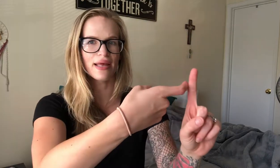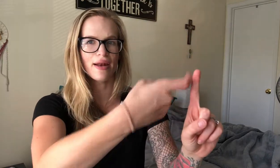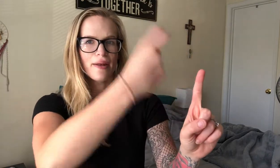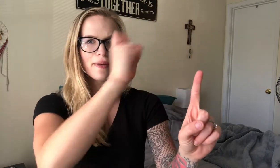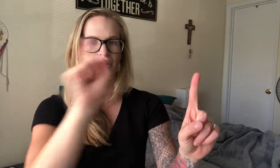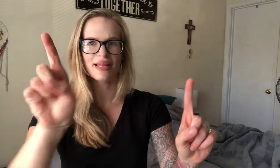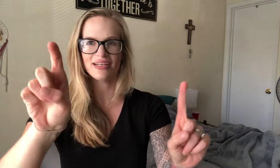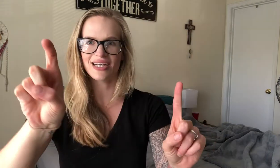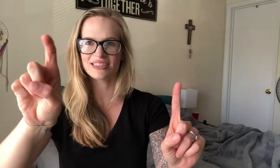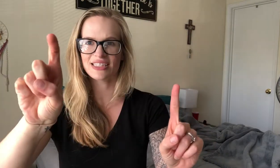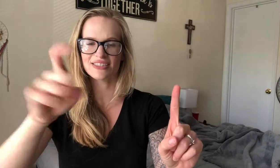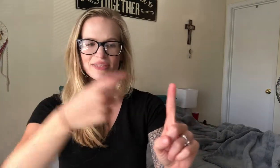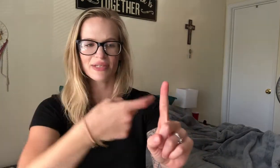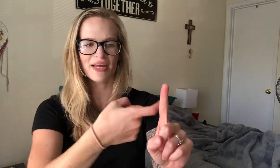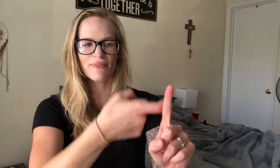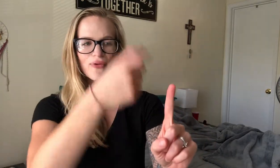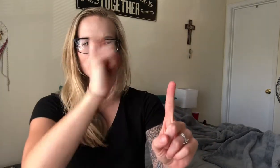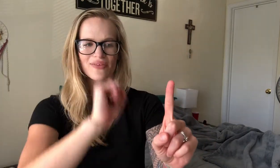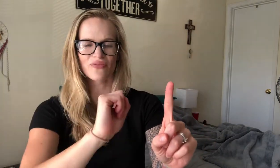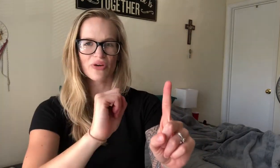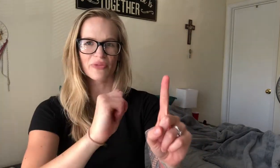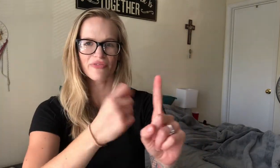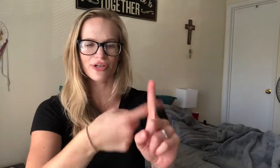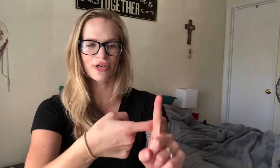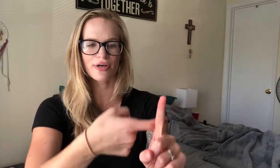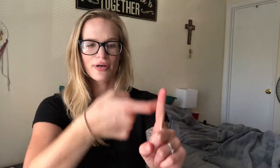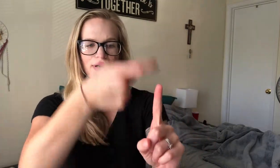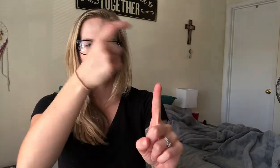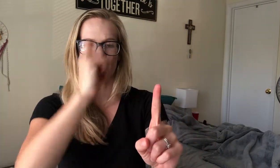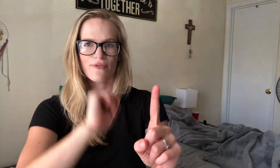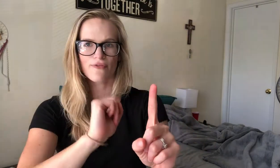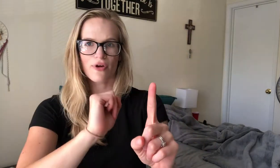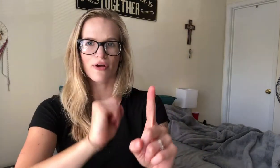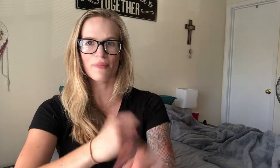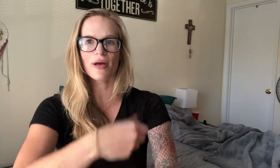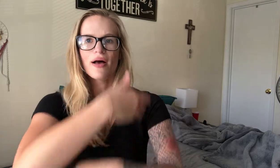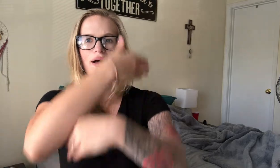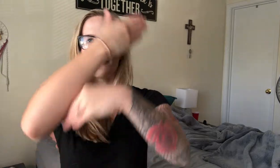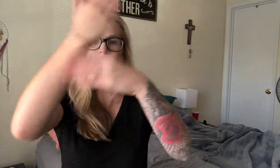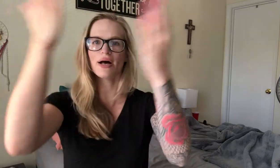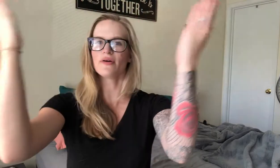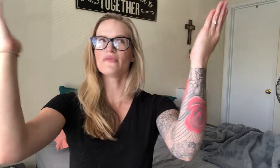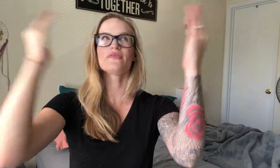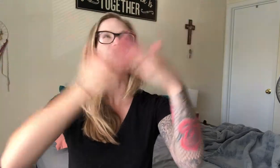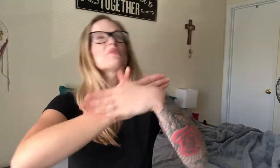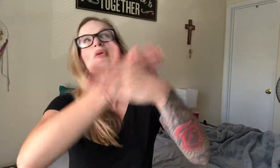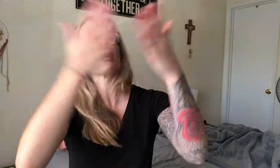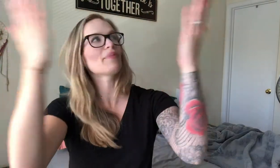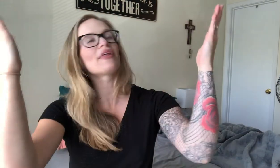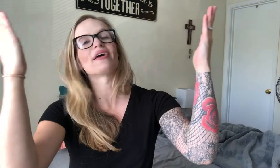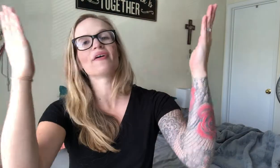then. That X handshape again. Pulling from the finger. From. Above. Just point up there.